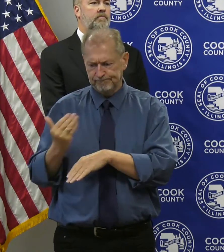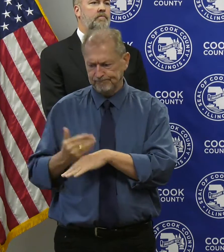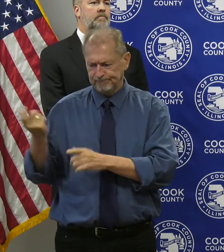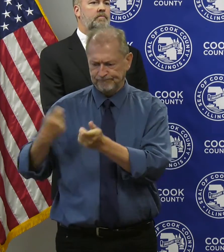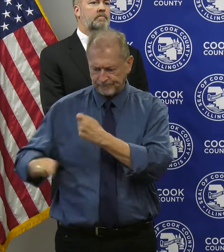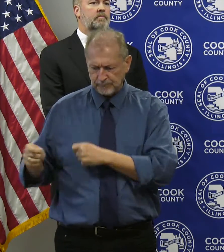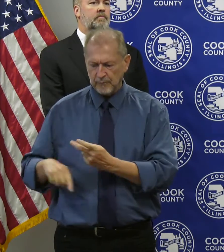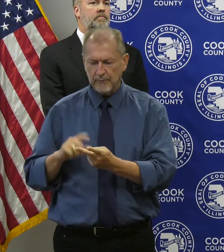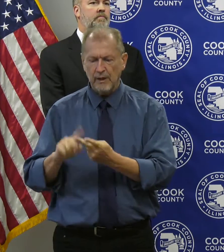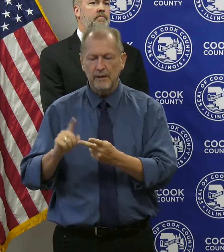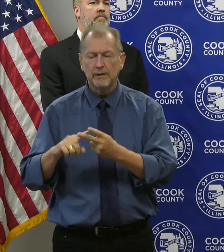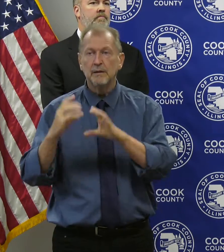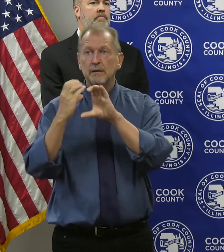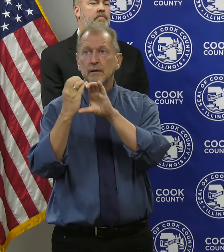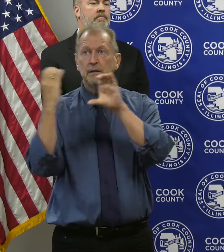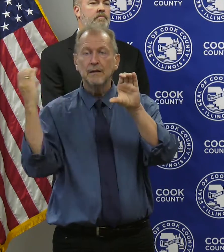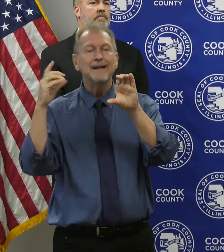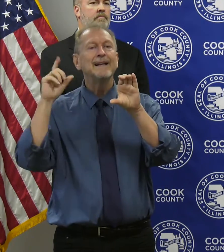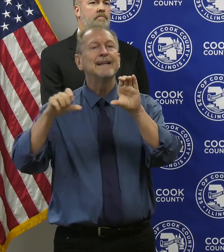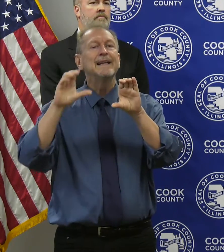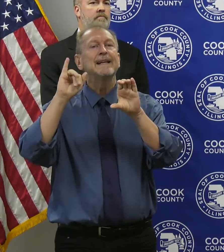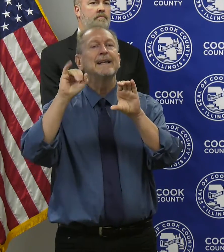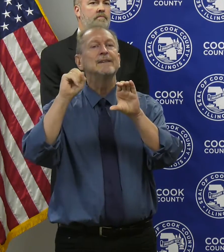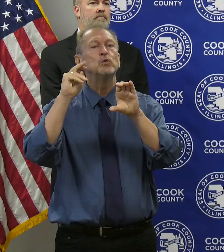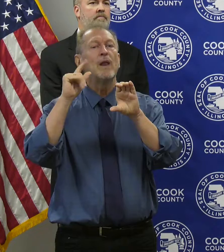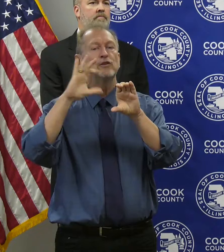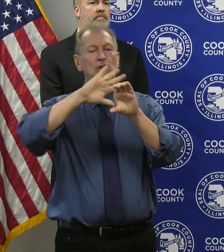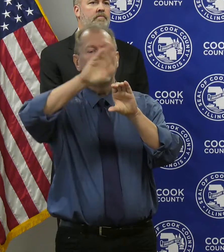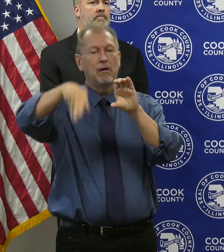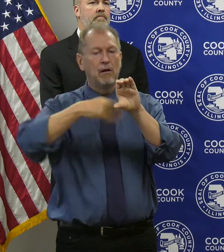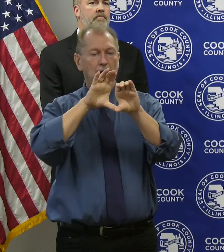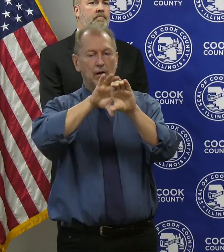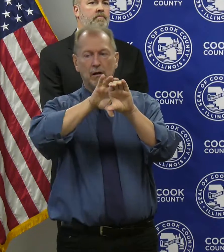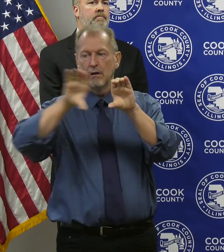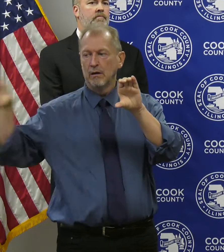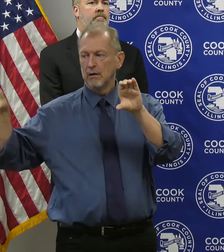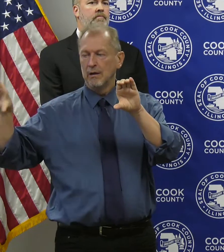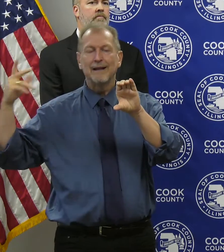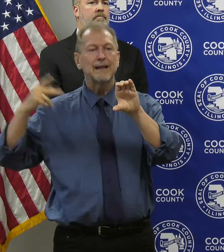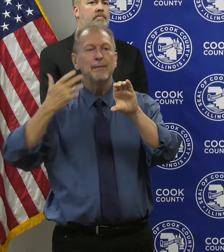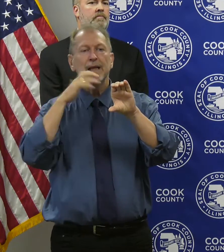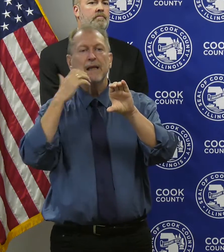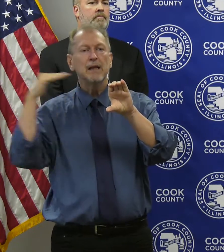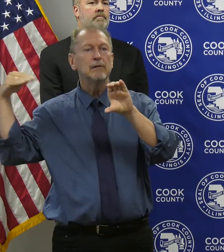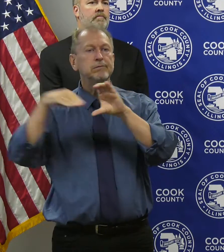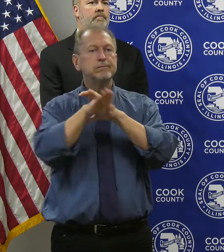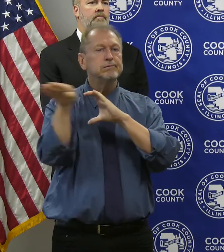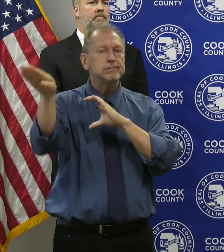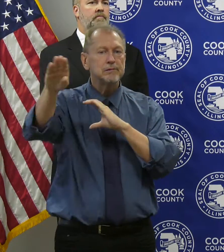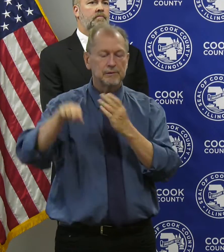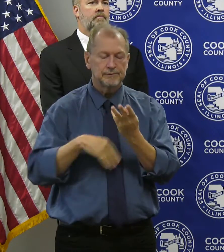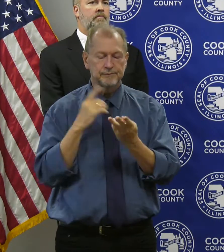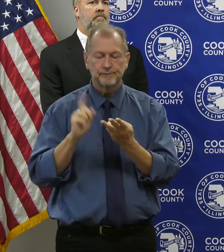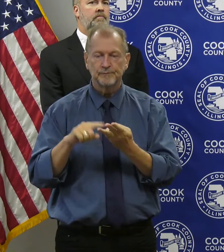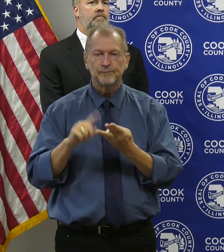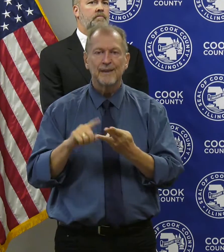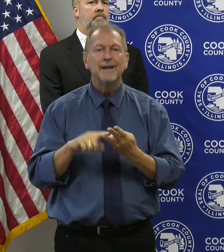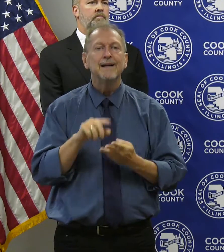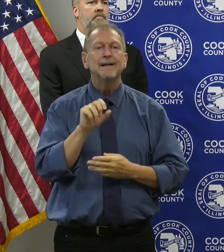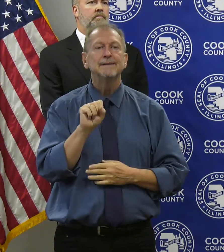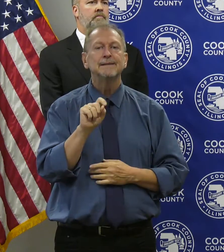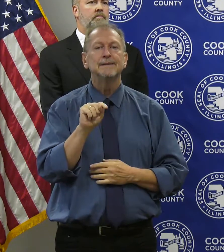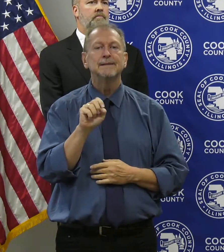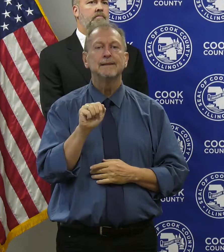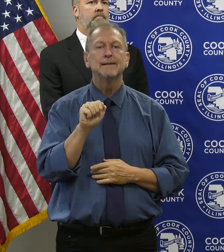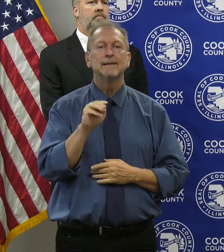important because it keeps heat inside the pipes as the heat travels through the building. And we completed multiple steam trap replacements, which are also important